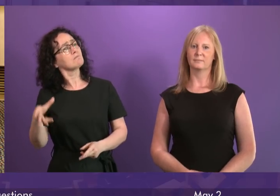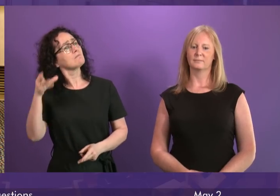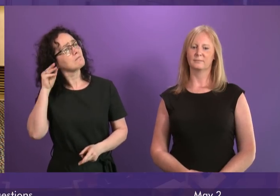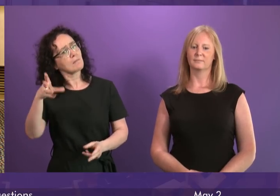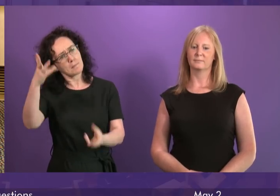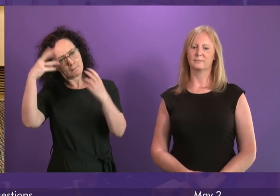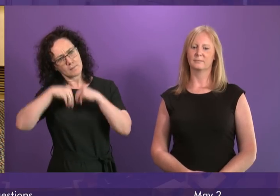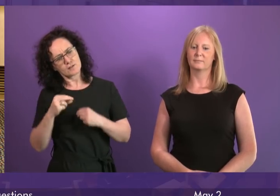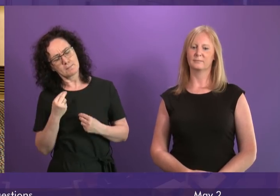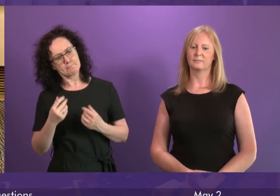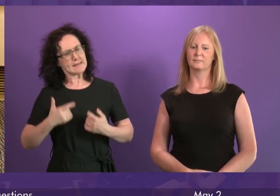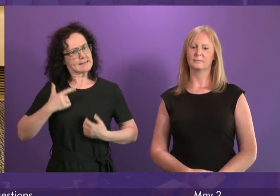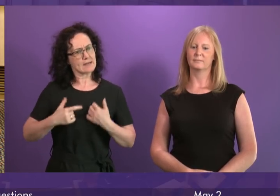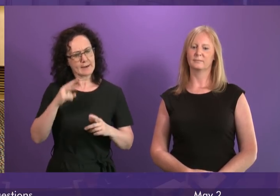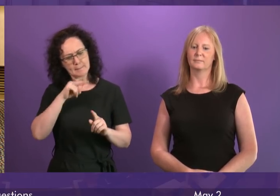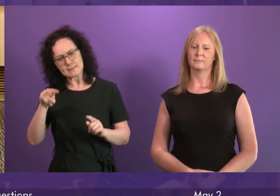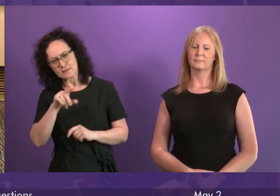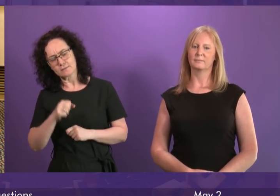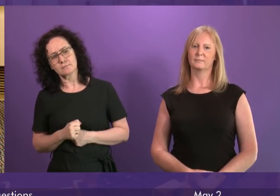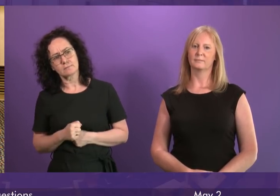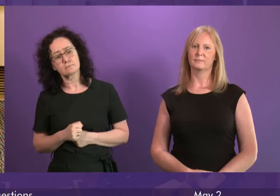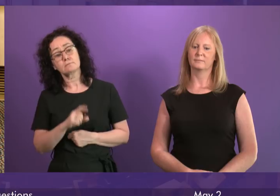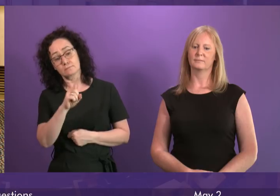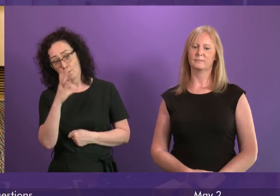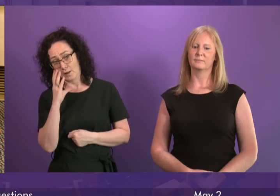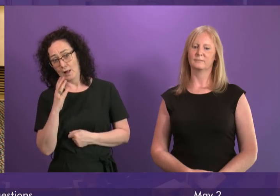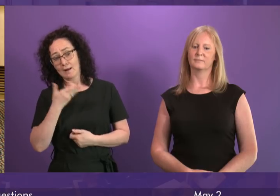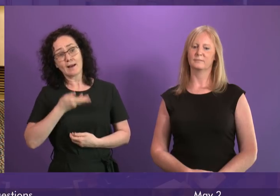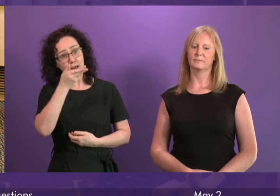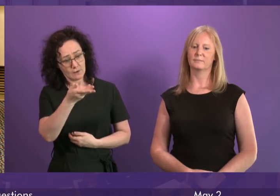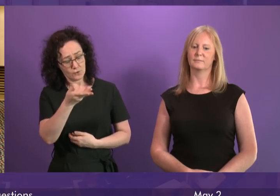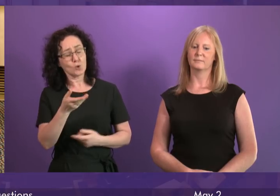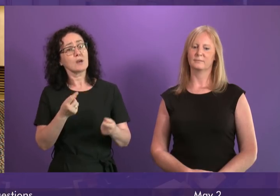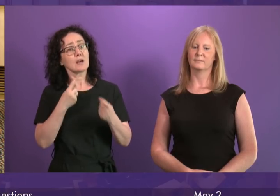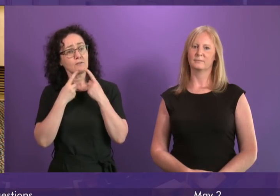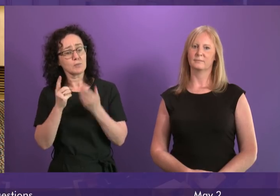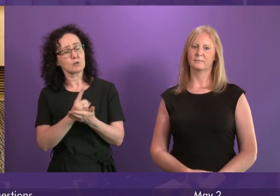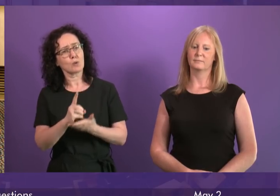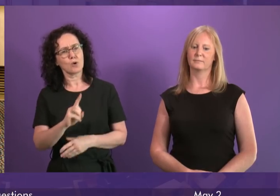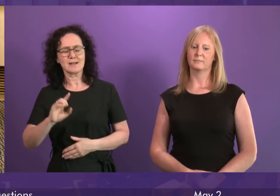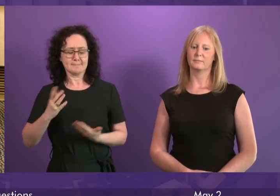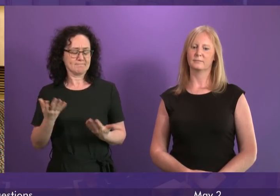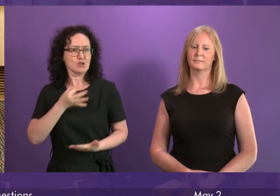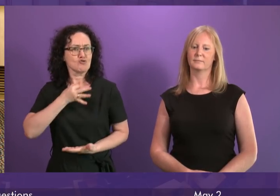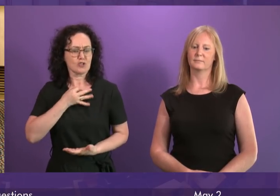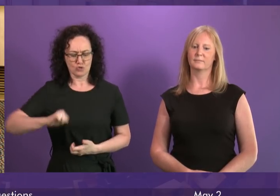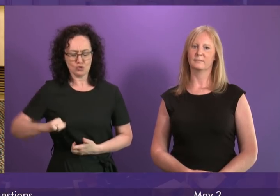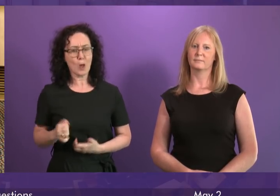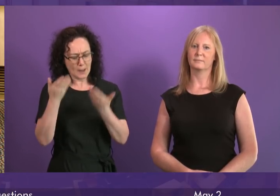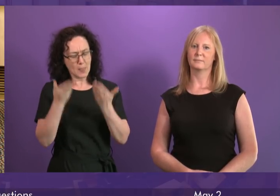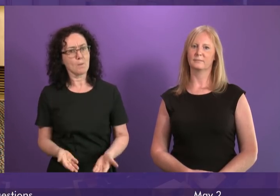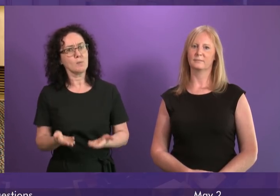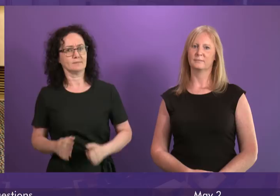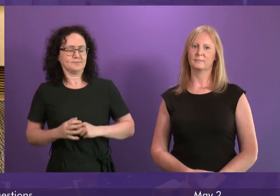hear some views of businesses and others about the immediate threat that is facing Scotland. How about the Institute